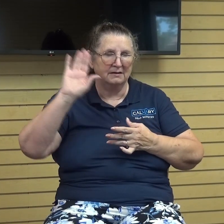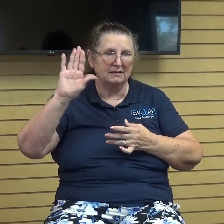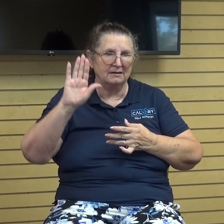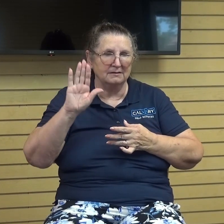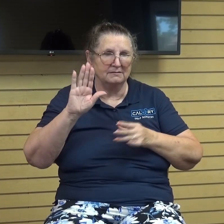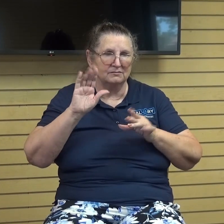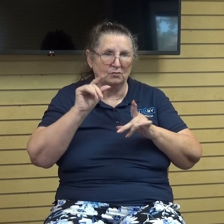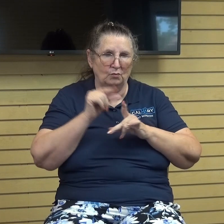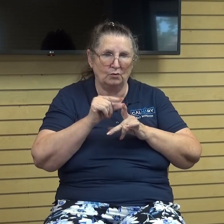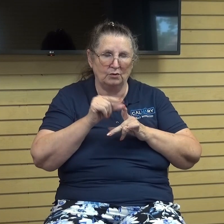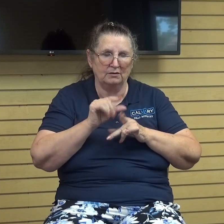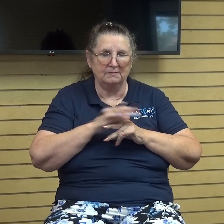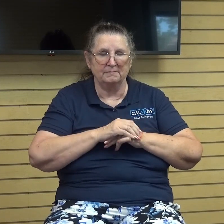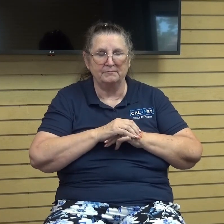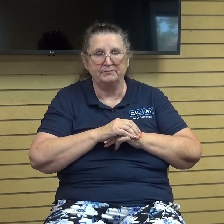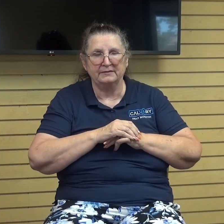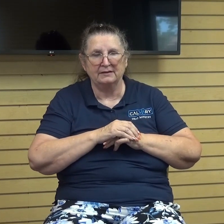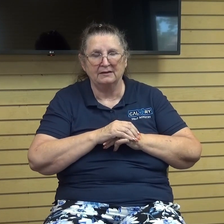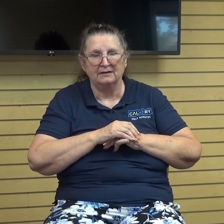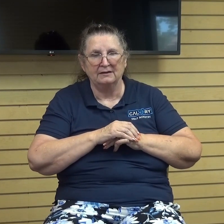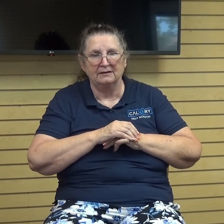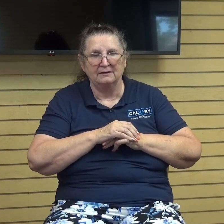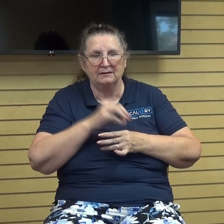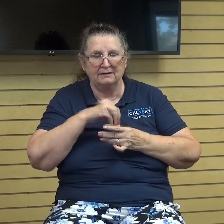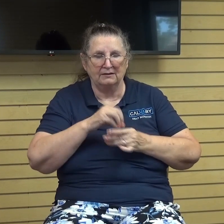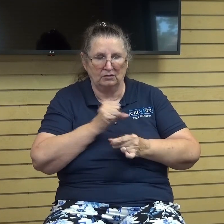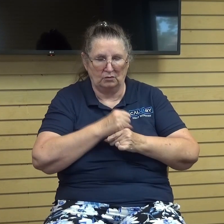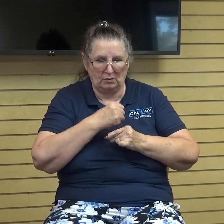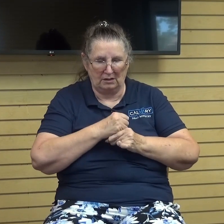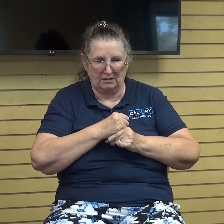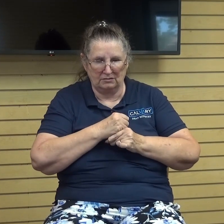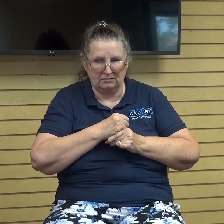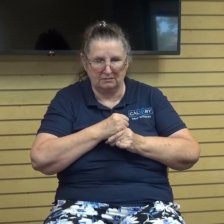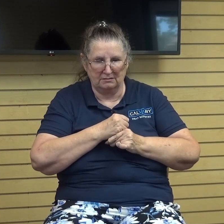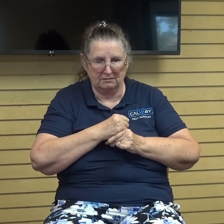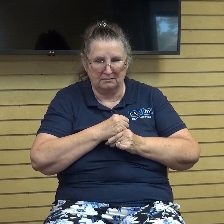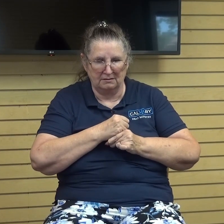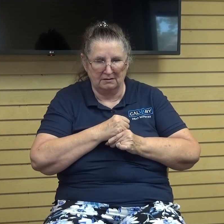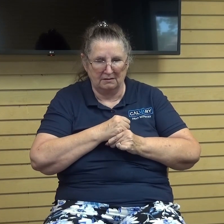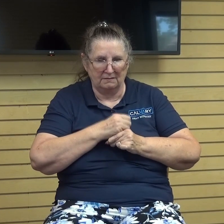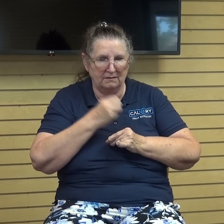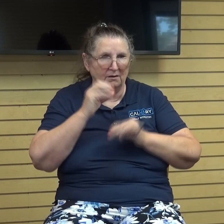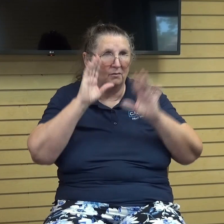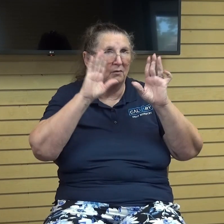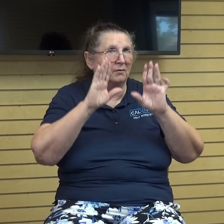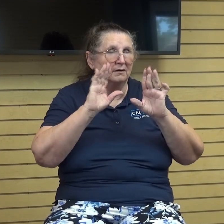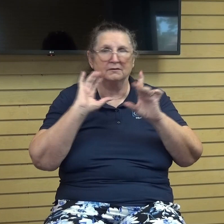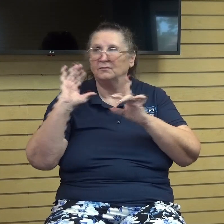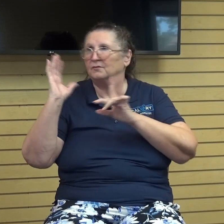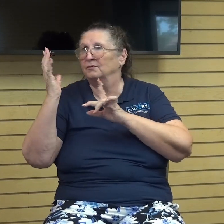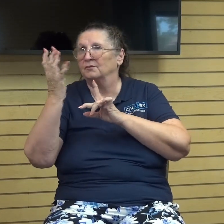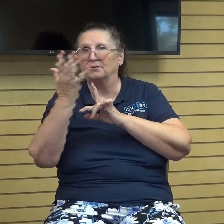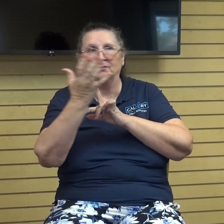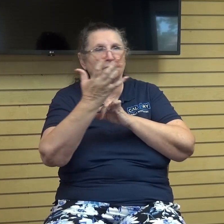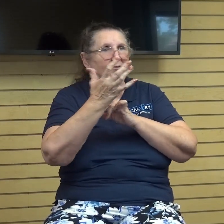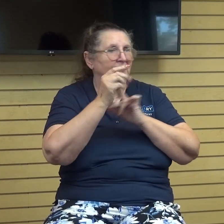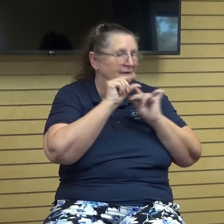in creation there are literal wonders all around us from micro the microscopic